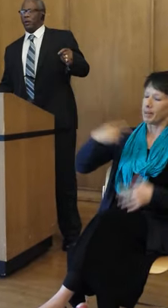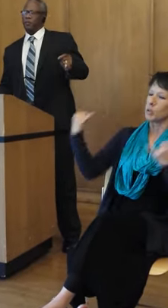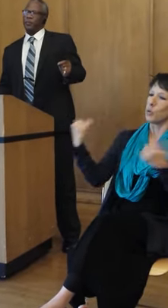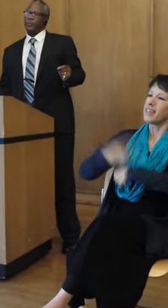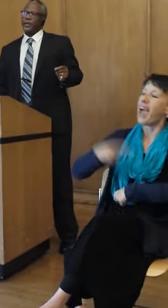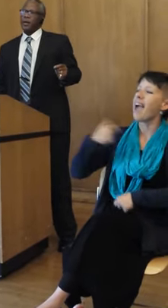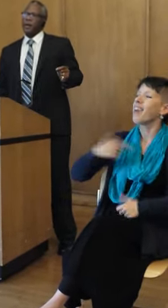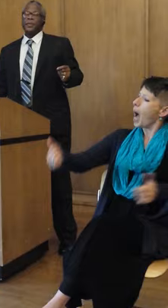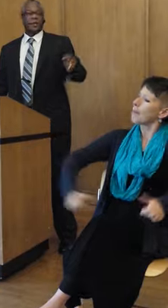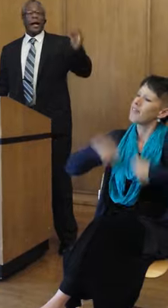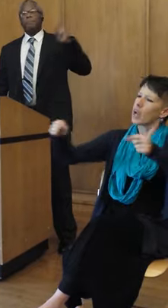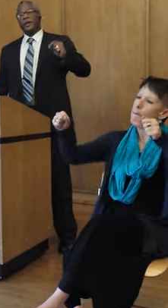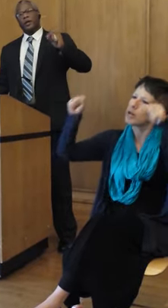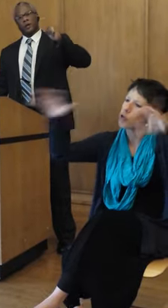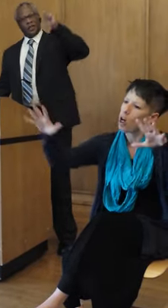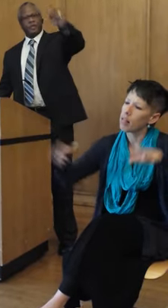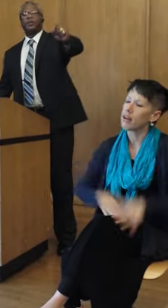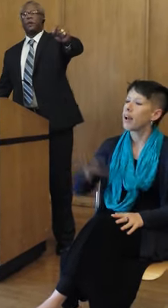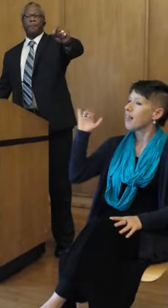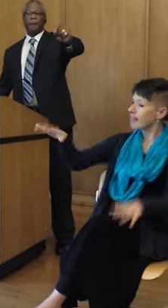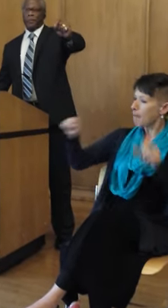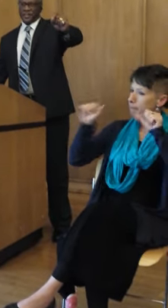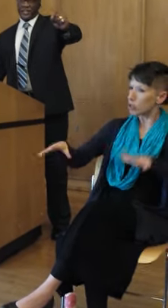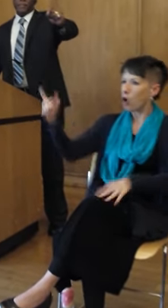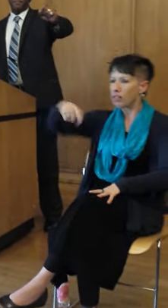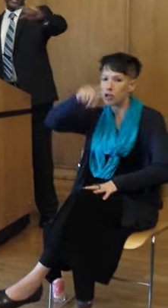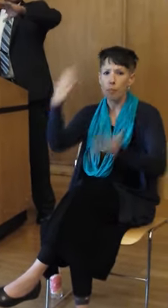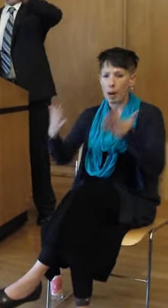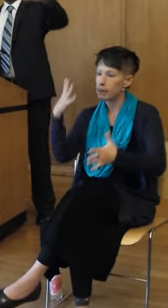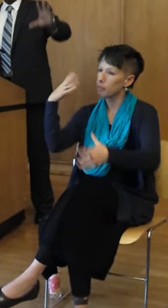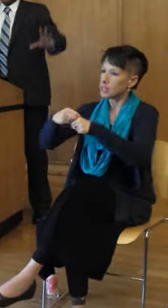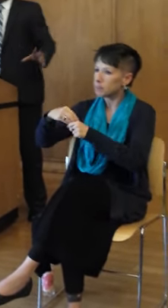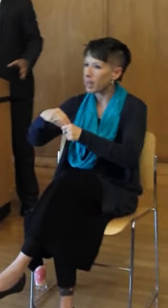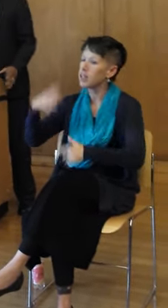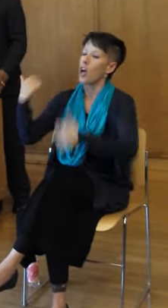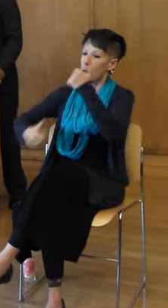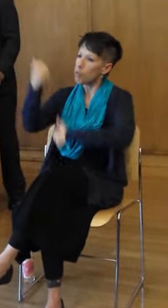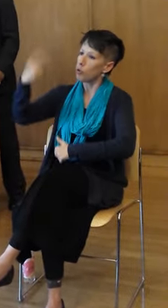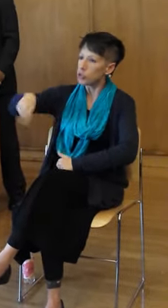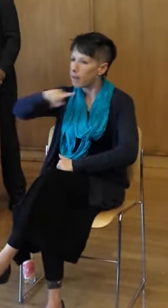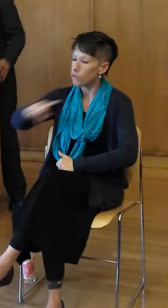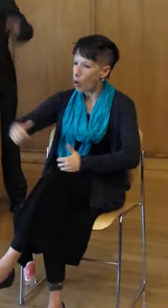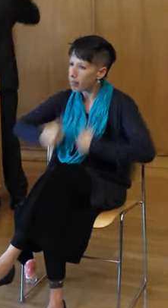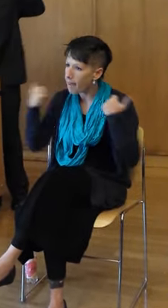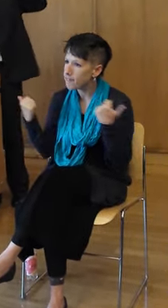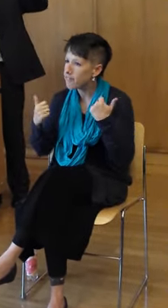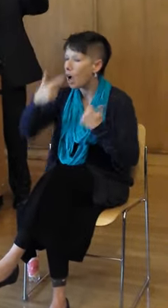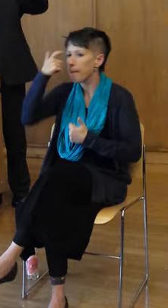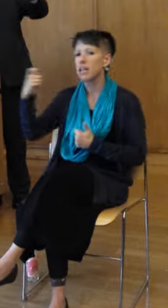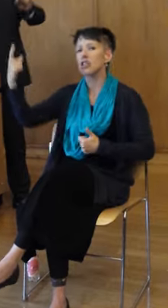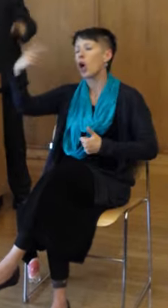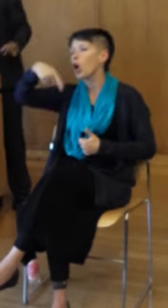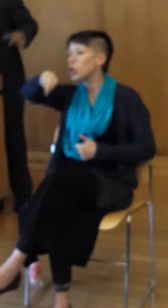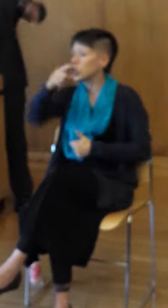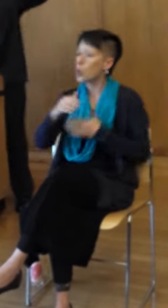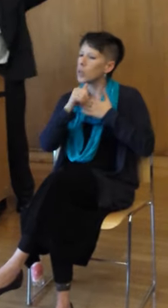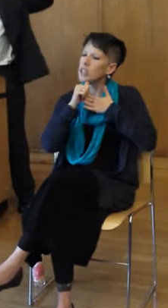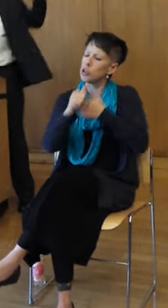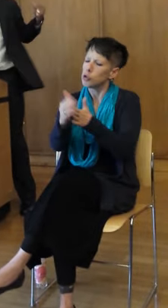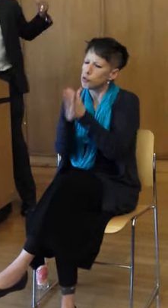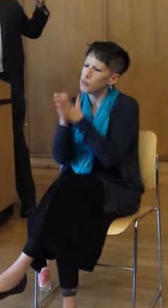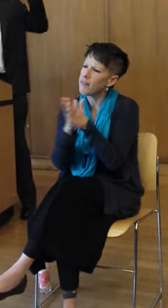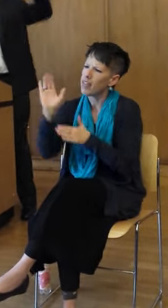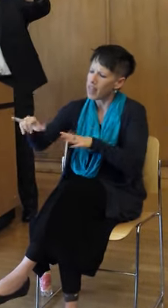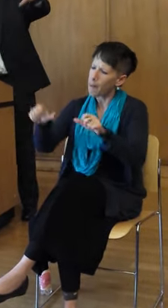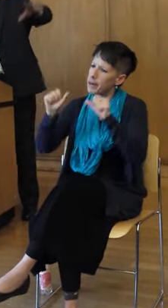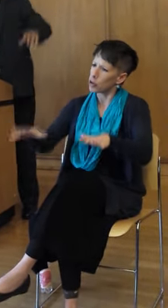a miracle. That miracle that you have probably participated in the majority of your life because you were driven toward that miracle by